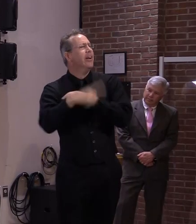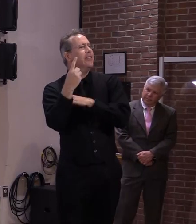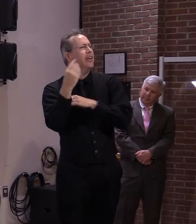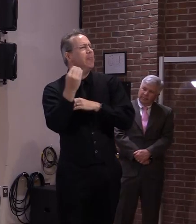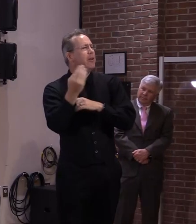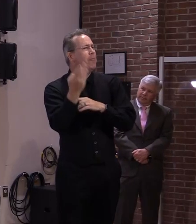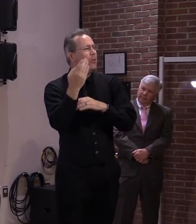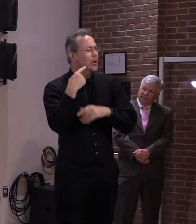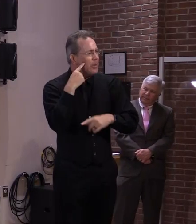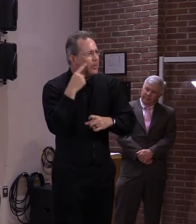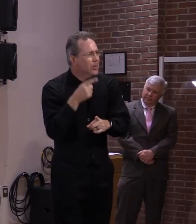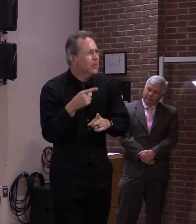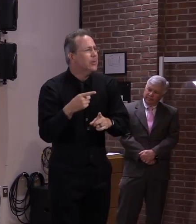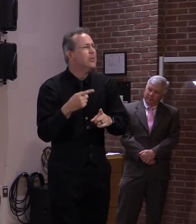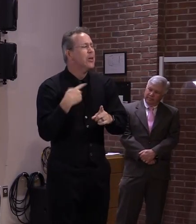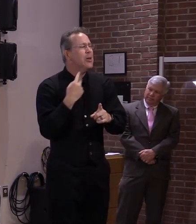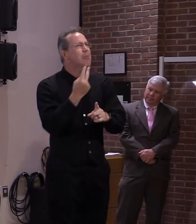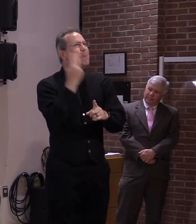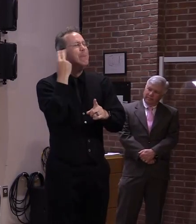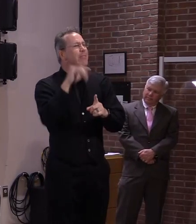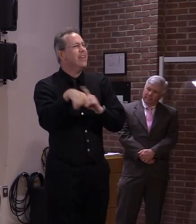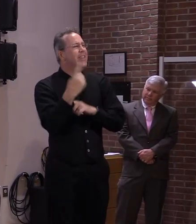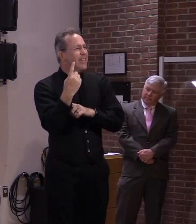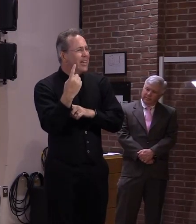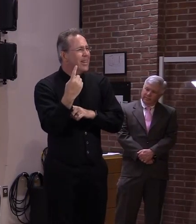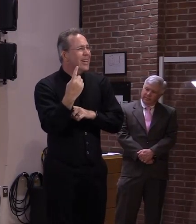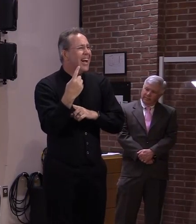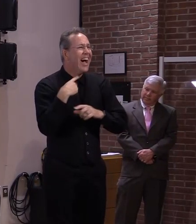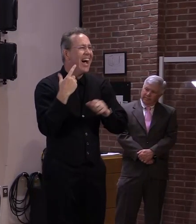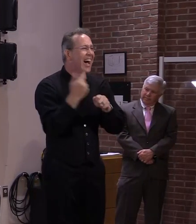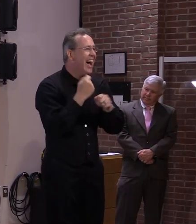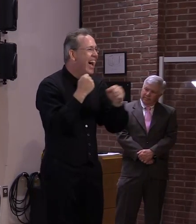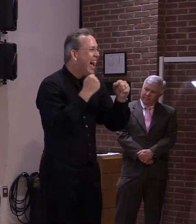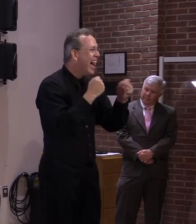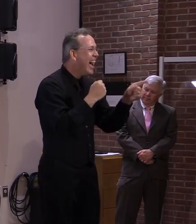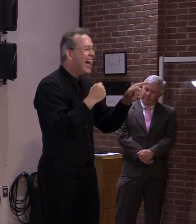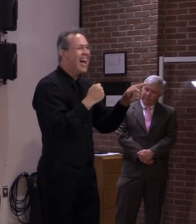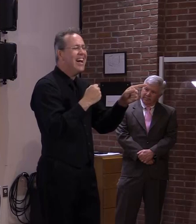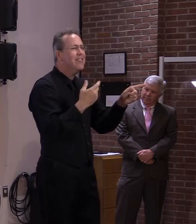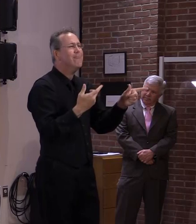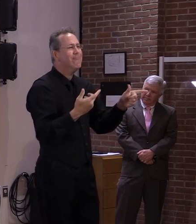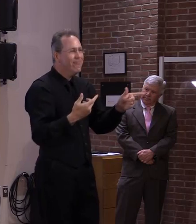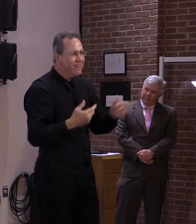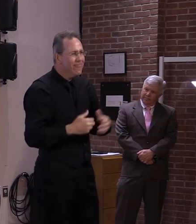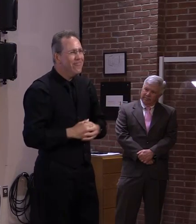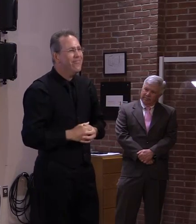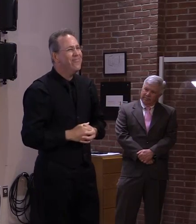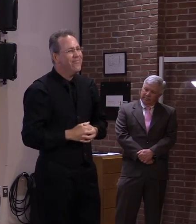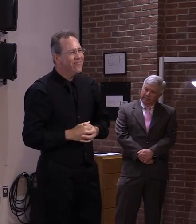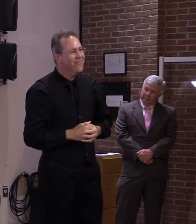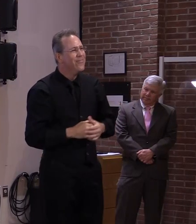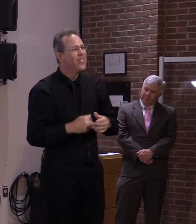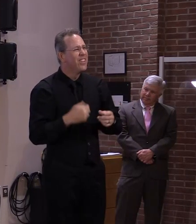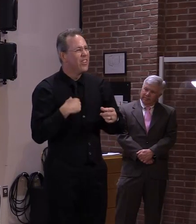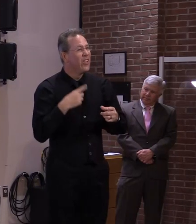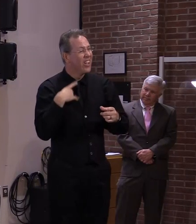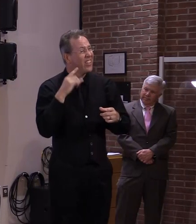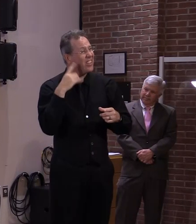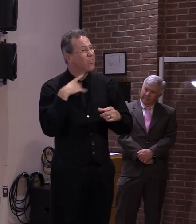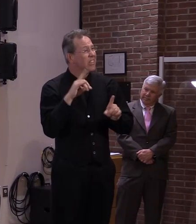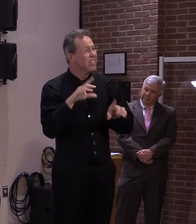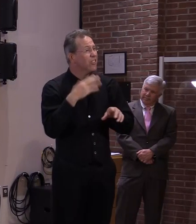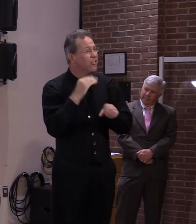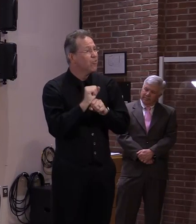we did the best we could under the circumstances and with the cards that we were dealt